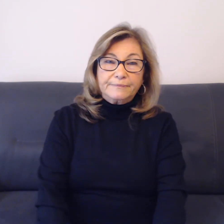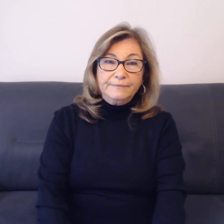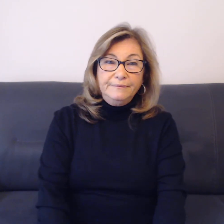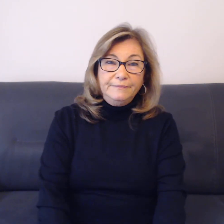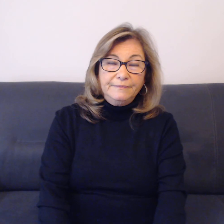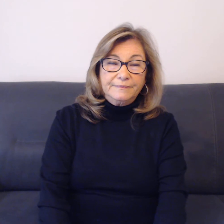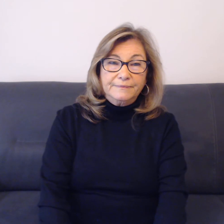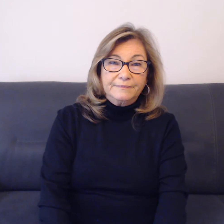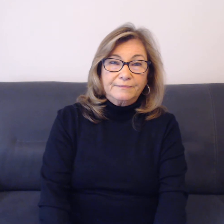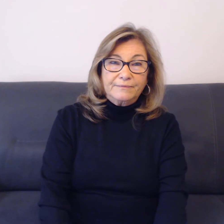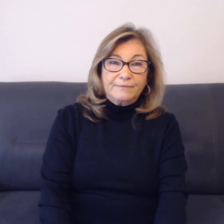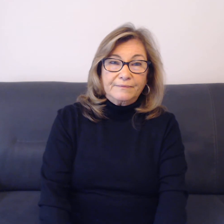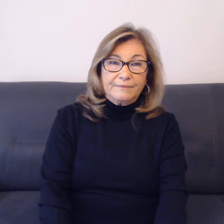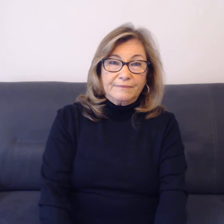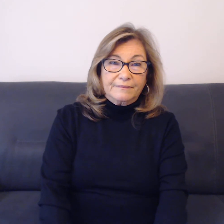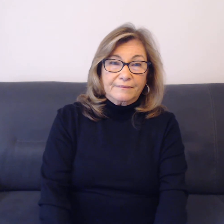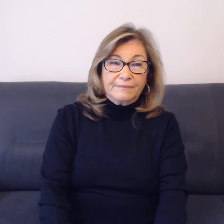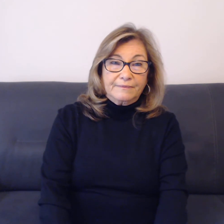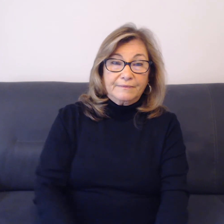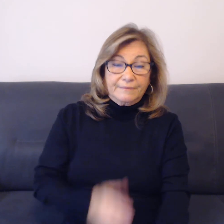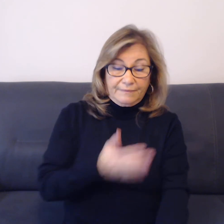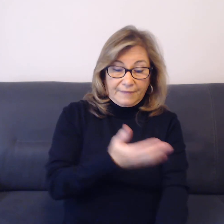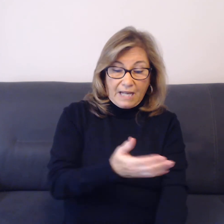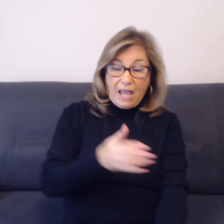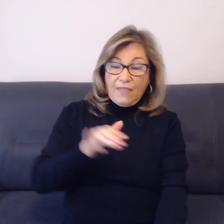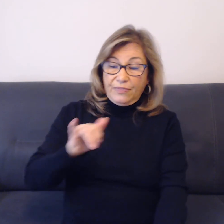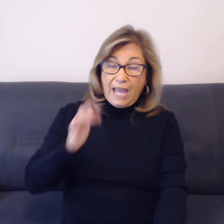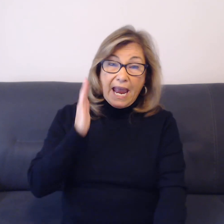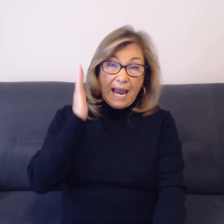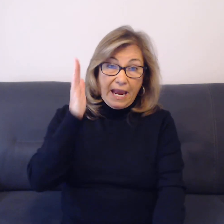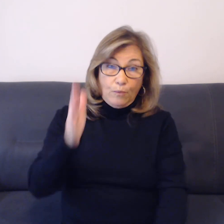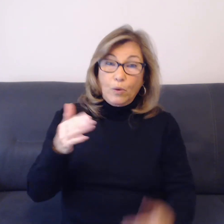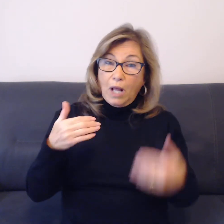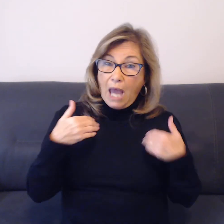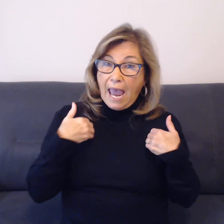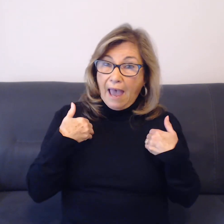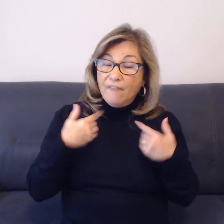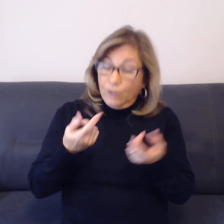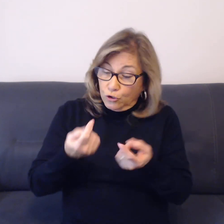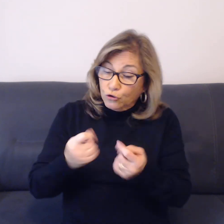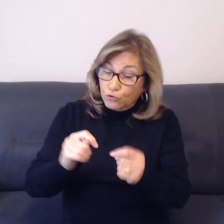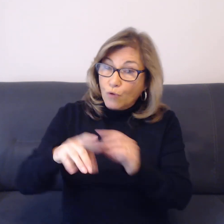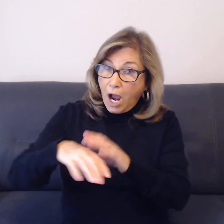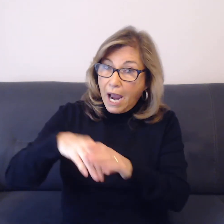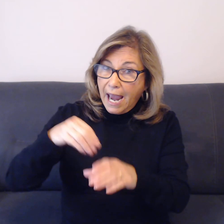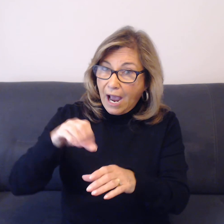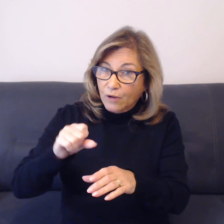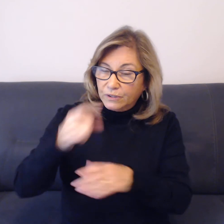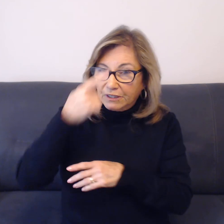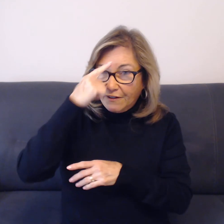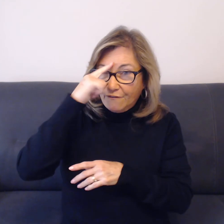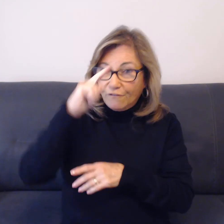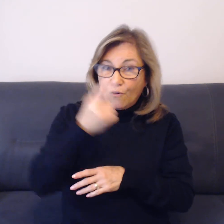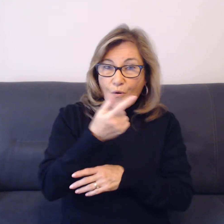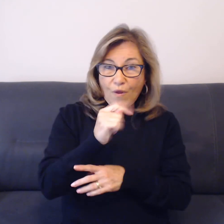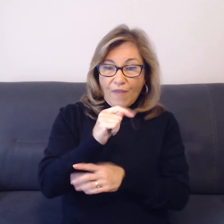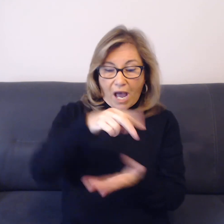They will have tryouts for the dance squad